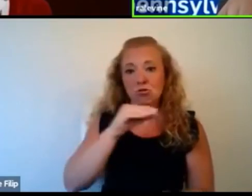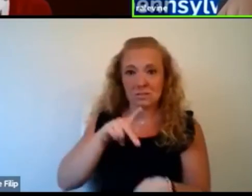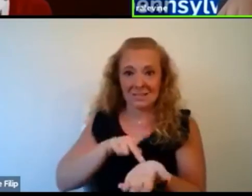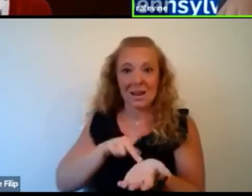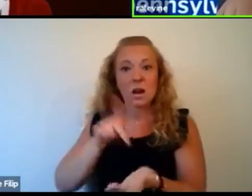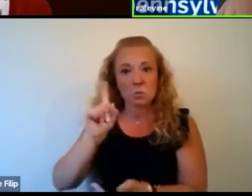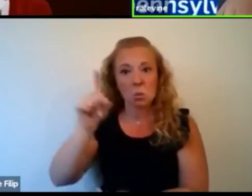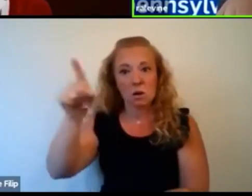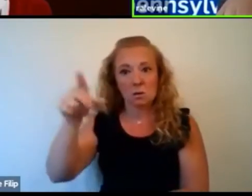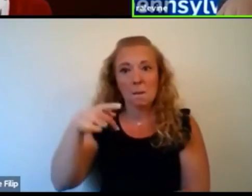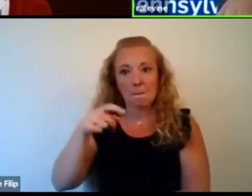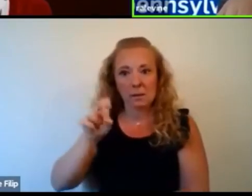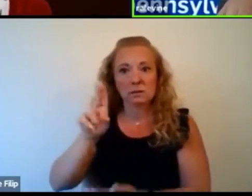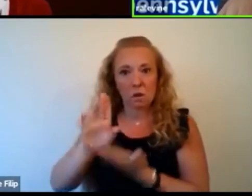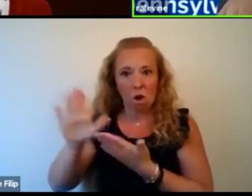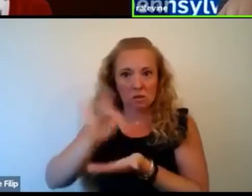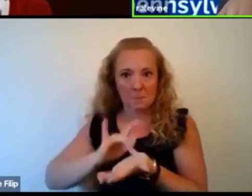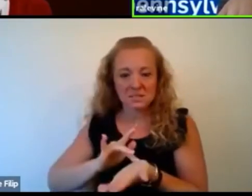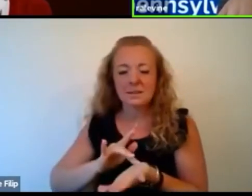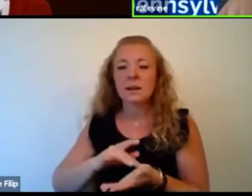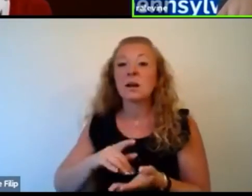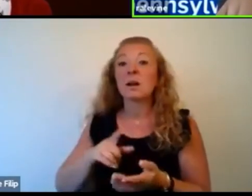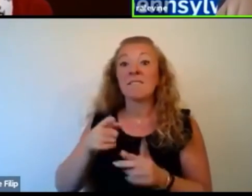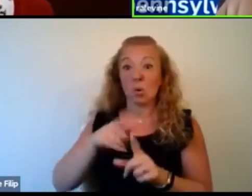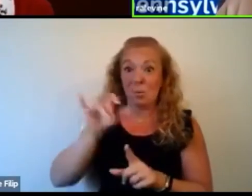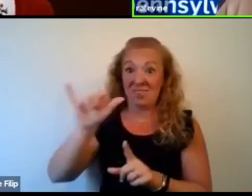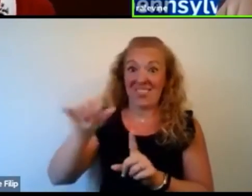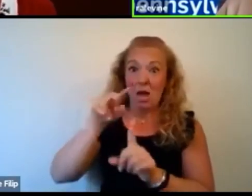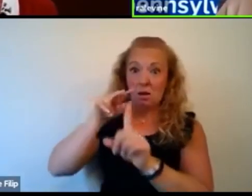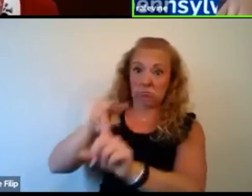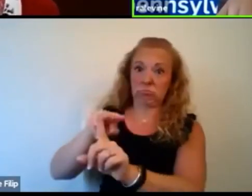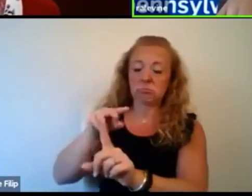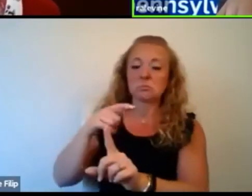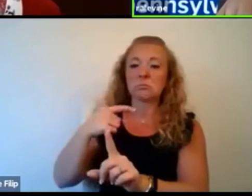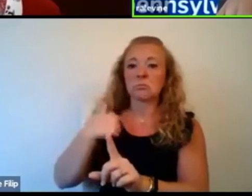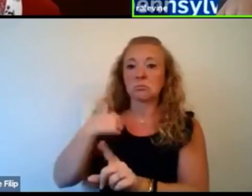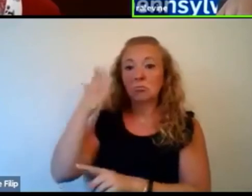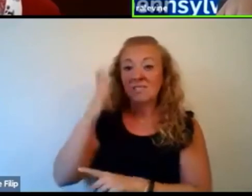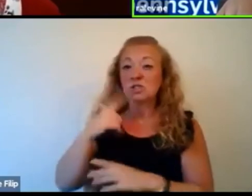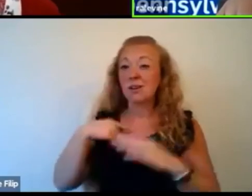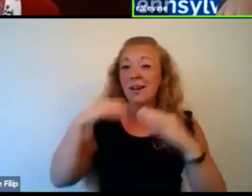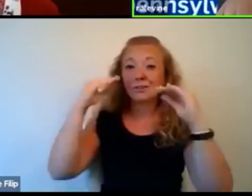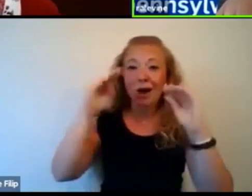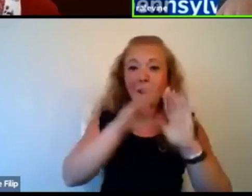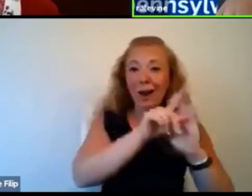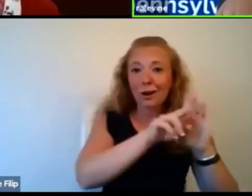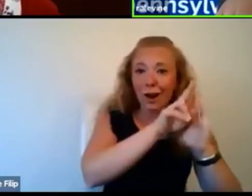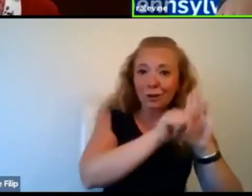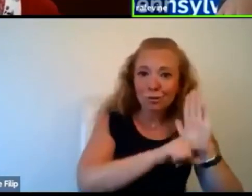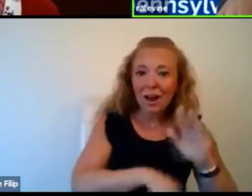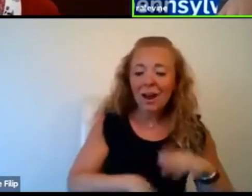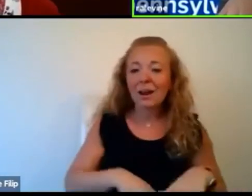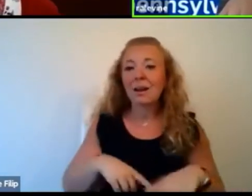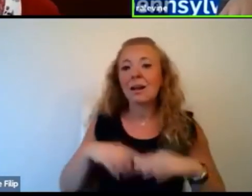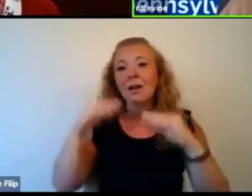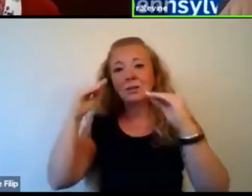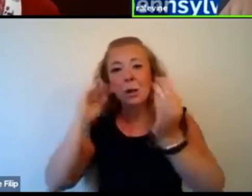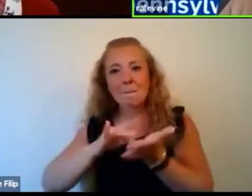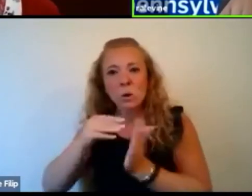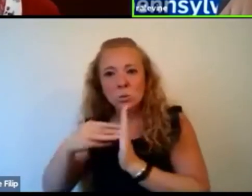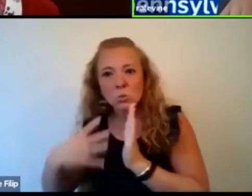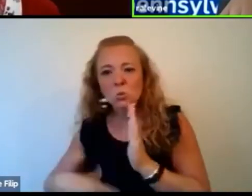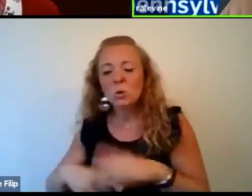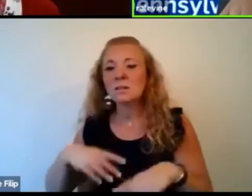And in that perspective, I have taught, I have taught undergrads at times. I've taught most, I've taught mostly medical students